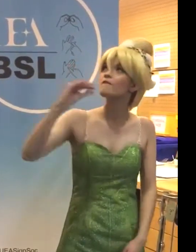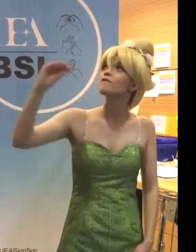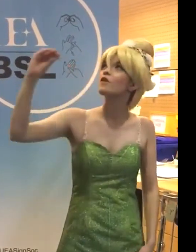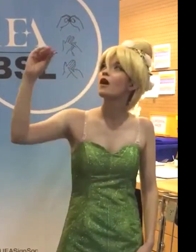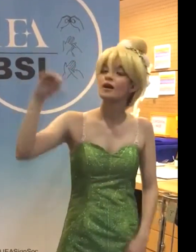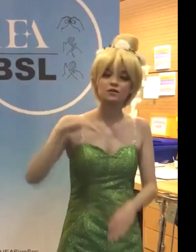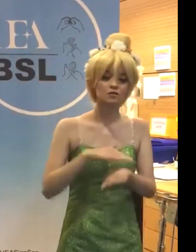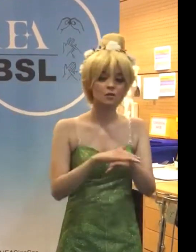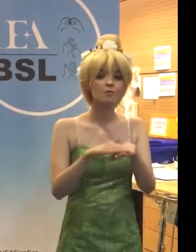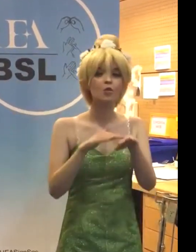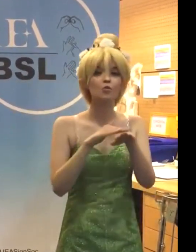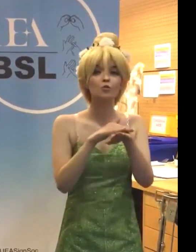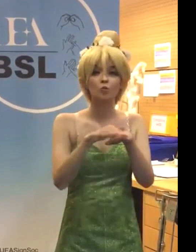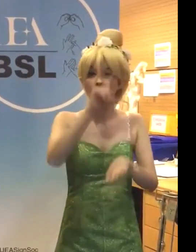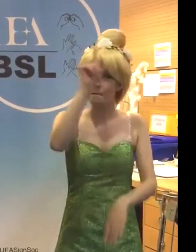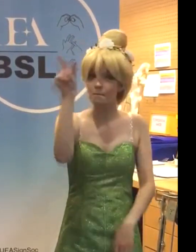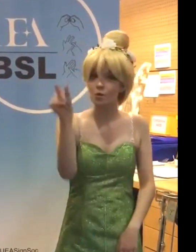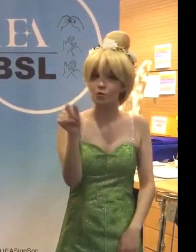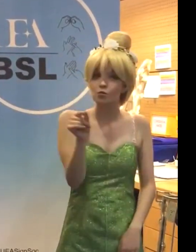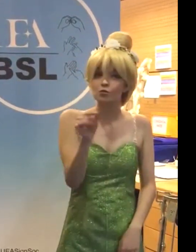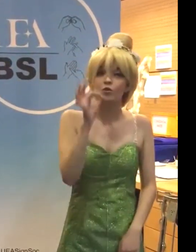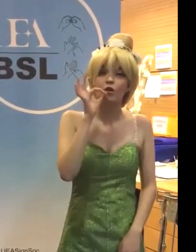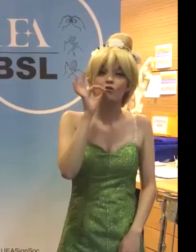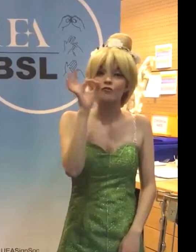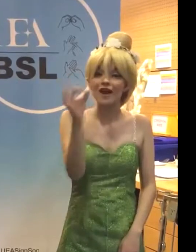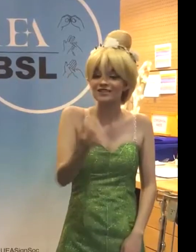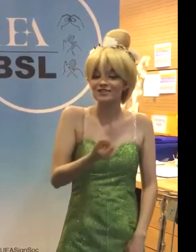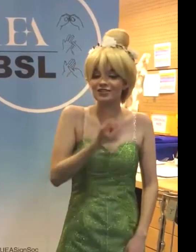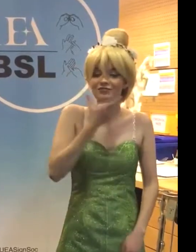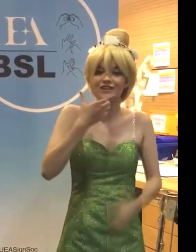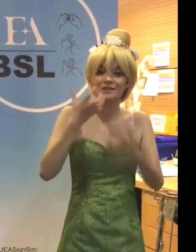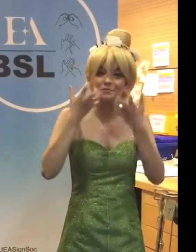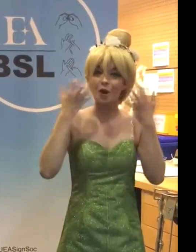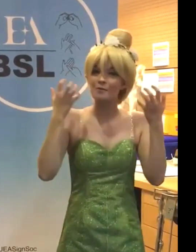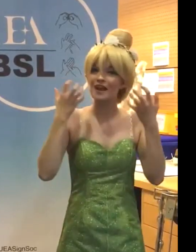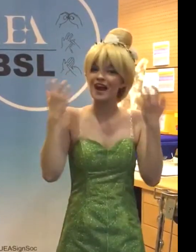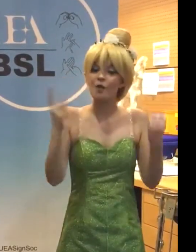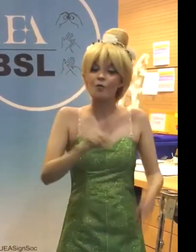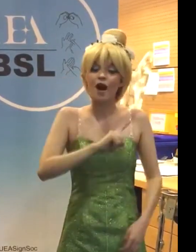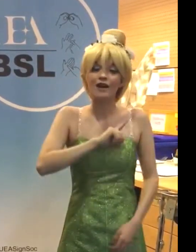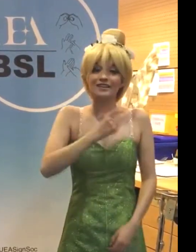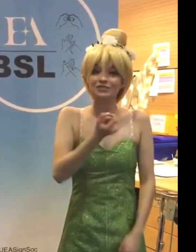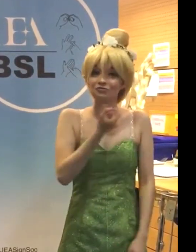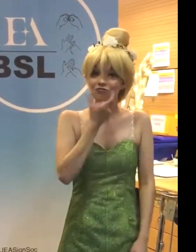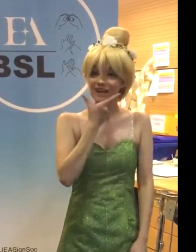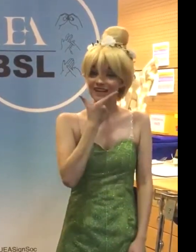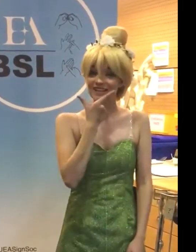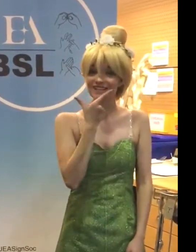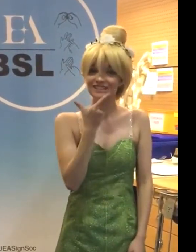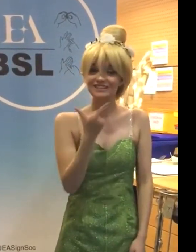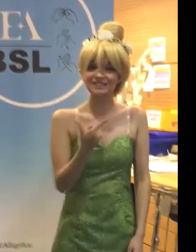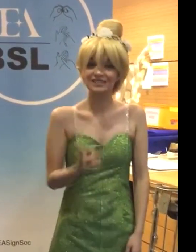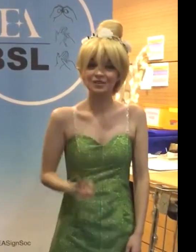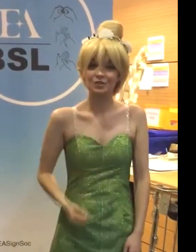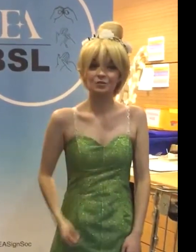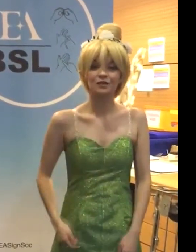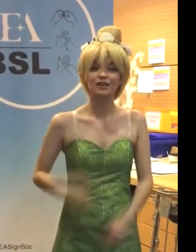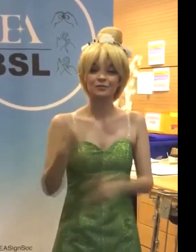cry to the blue corn moon? Or ask the grinning bobcat why he grinned? Can you